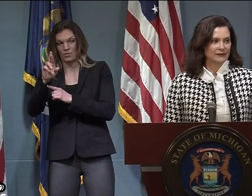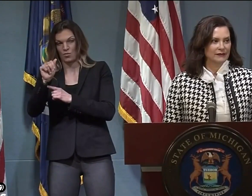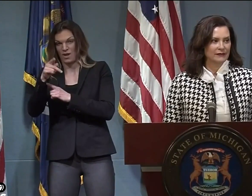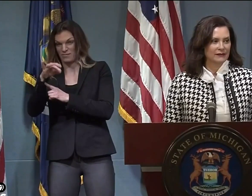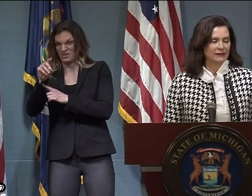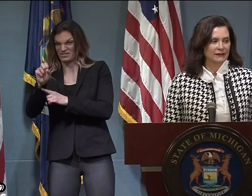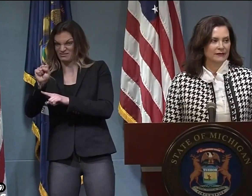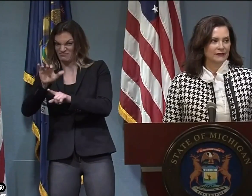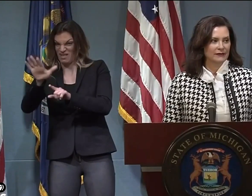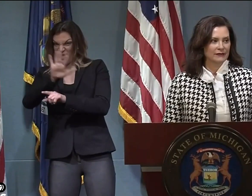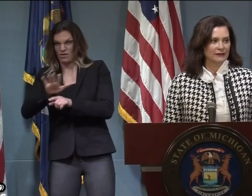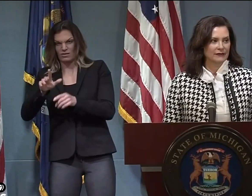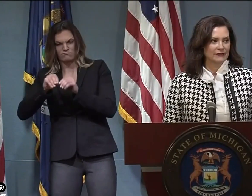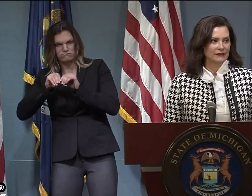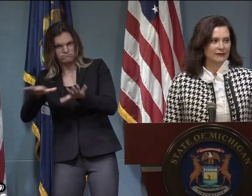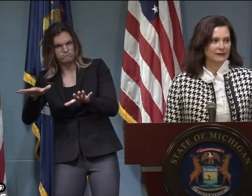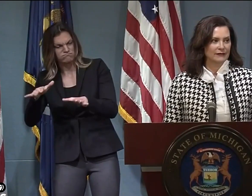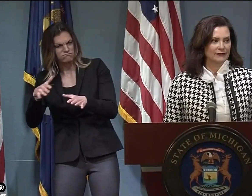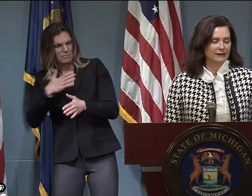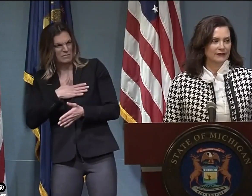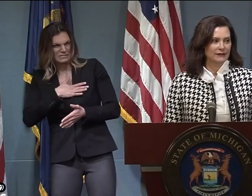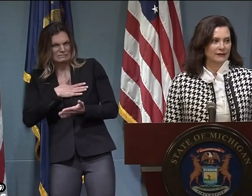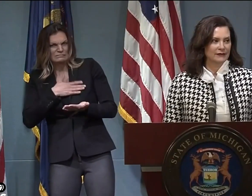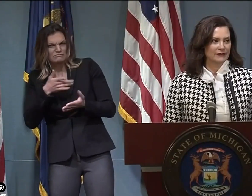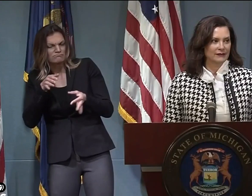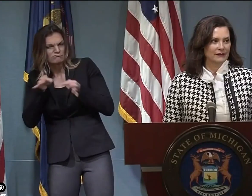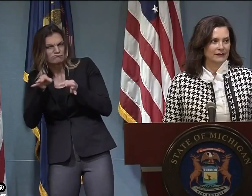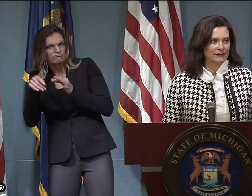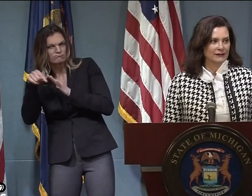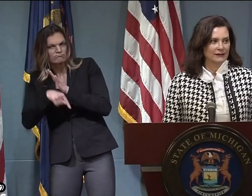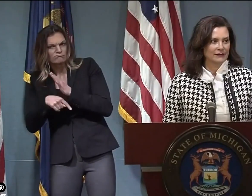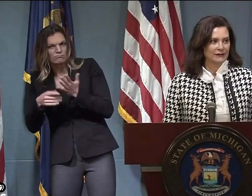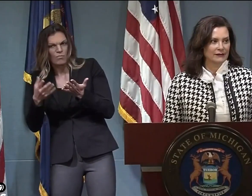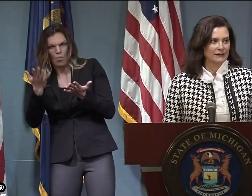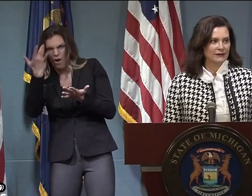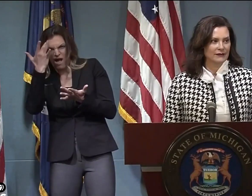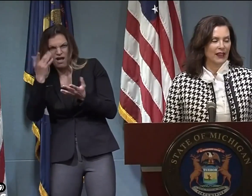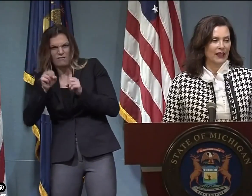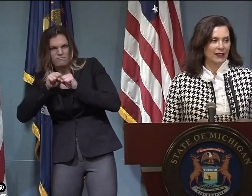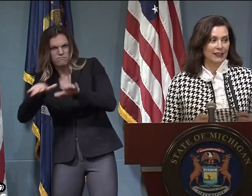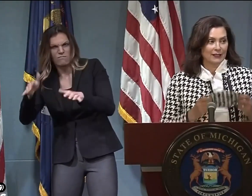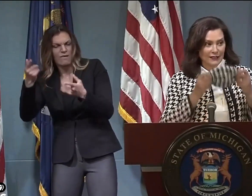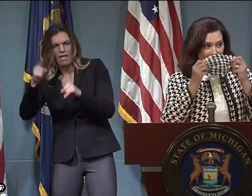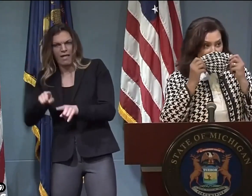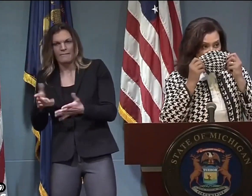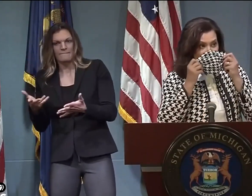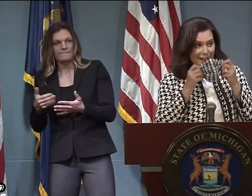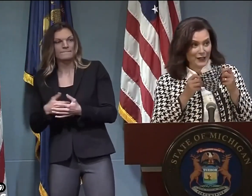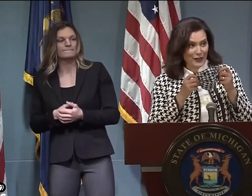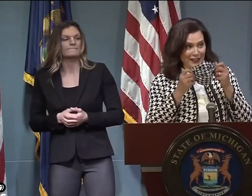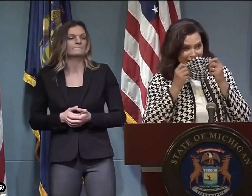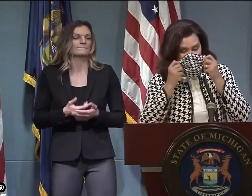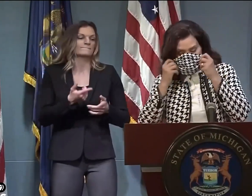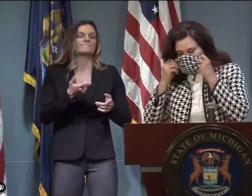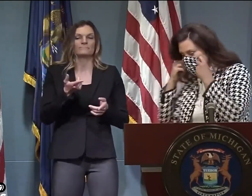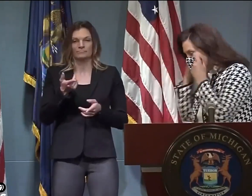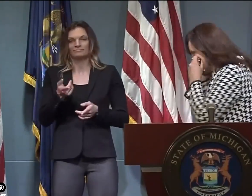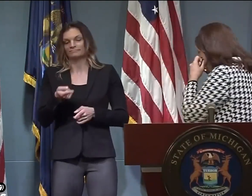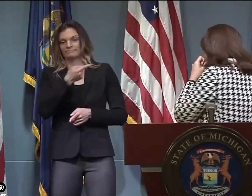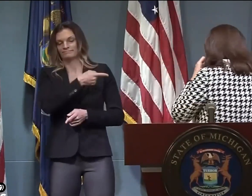we're seeing more new cases than we are in other places. Do you have any understanding of why that might be?